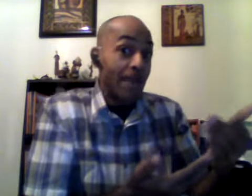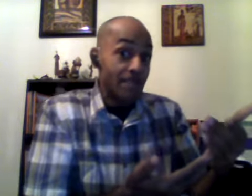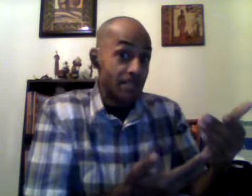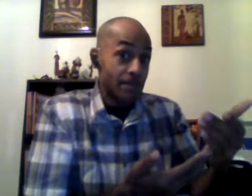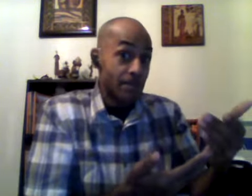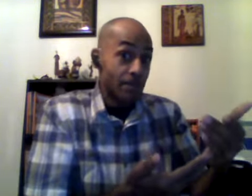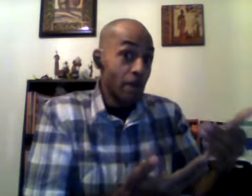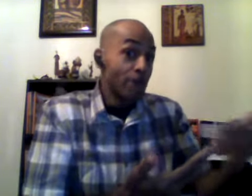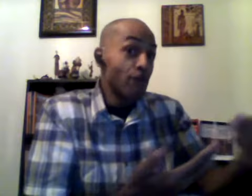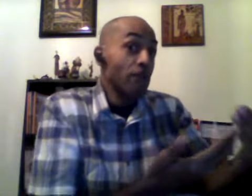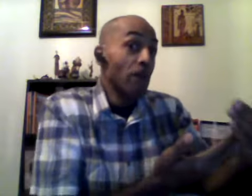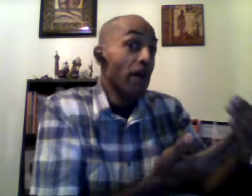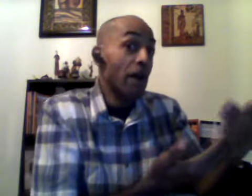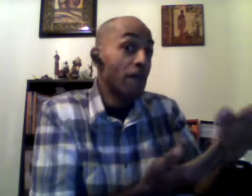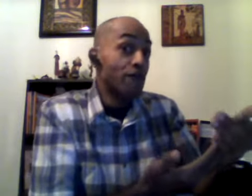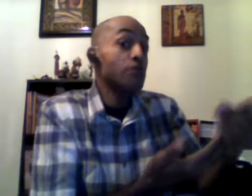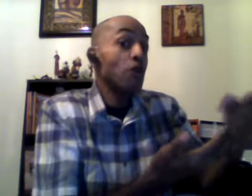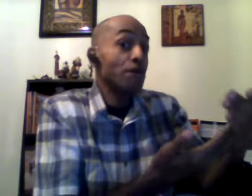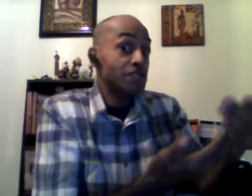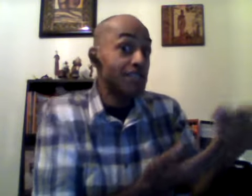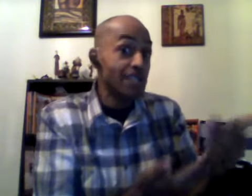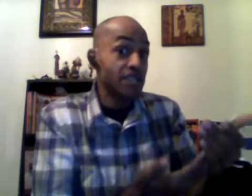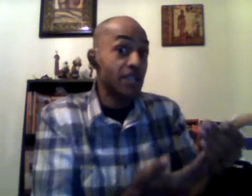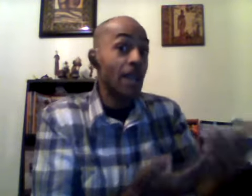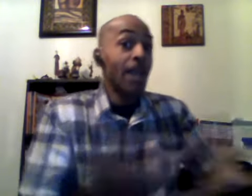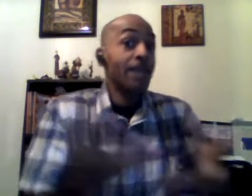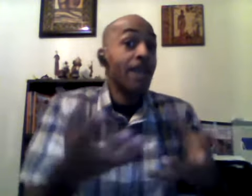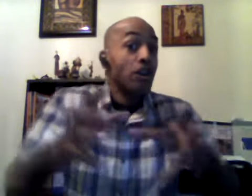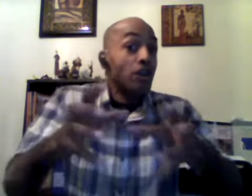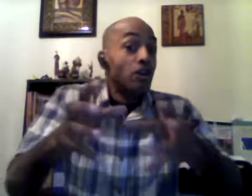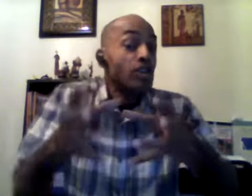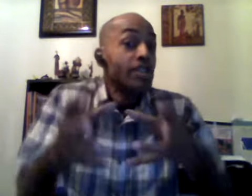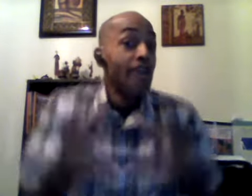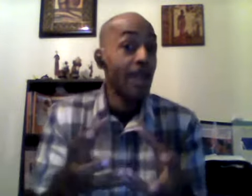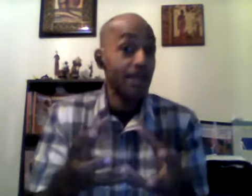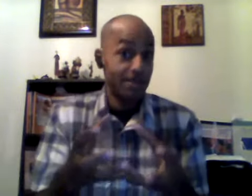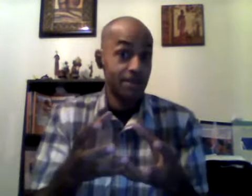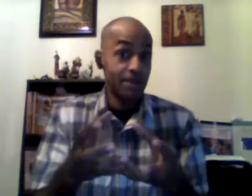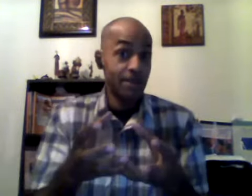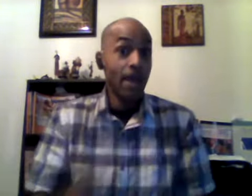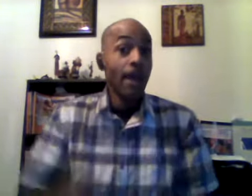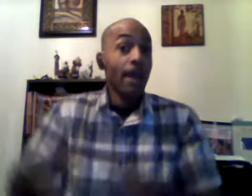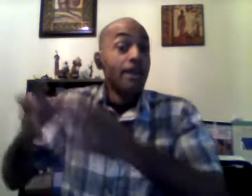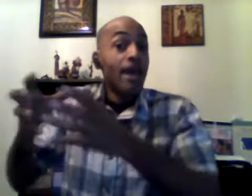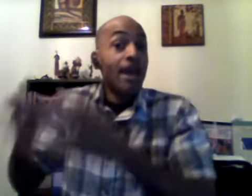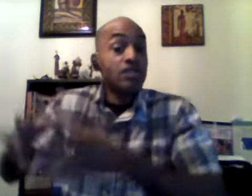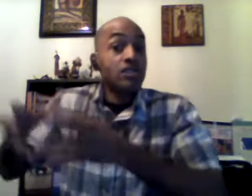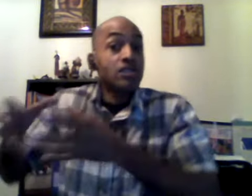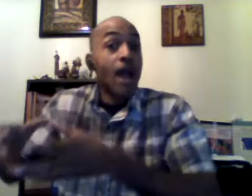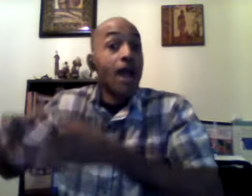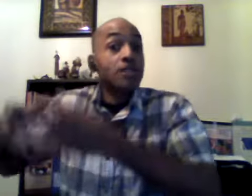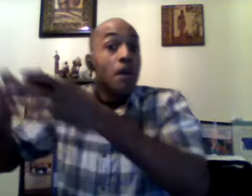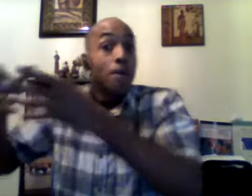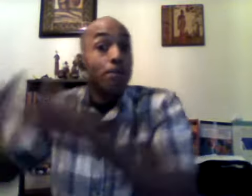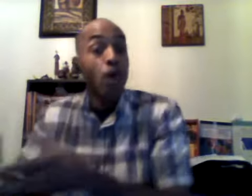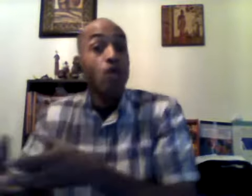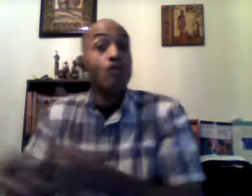from your health from your physician and they create an exercise program